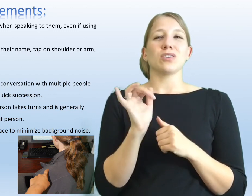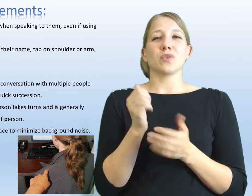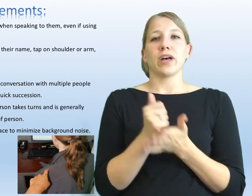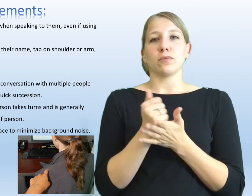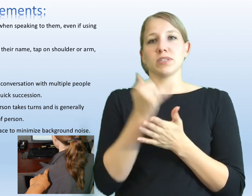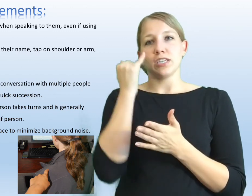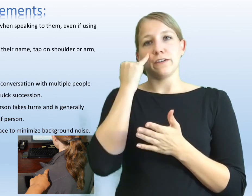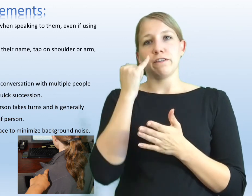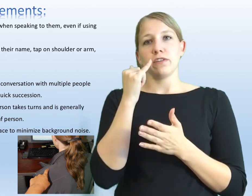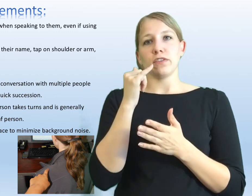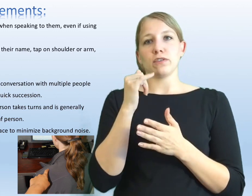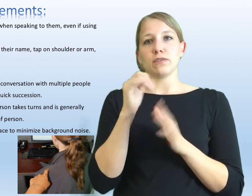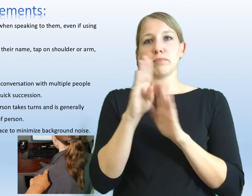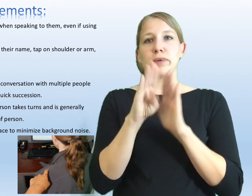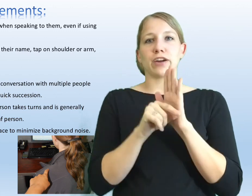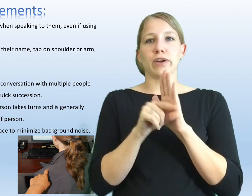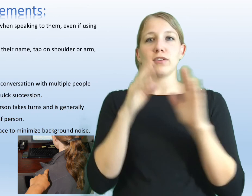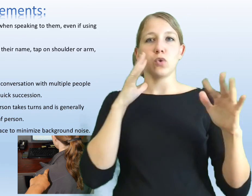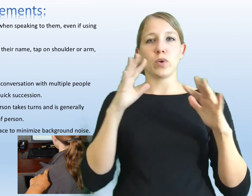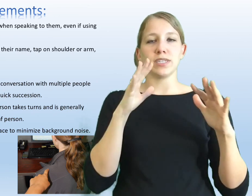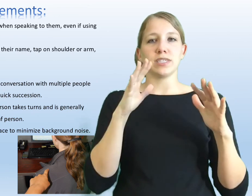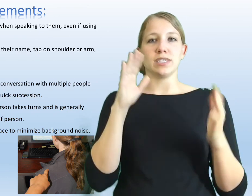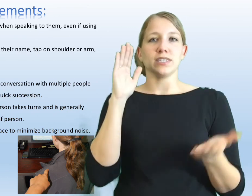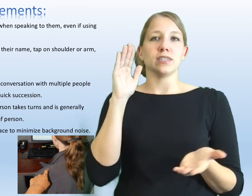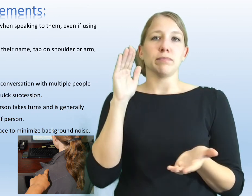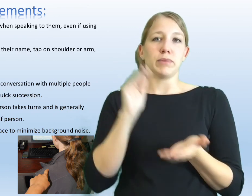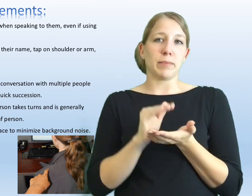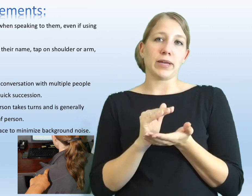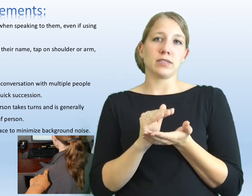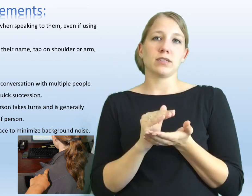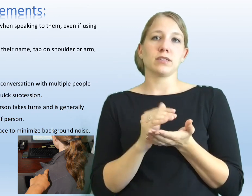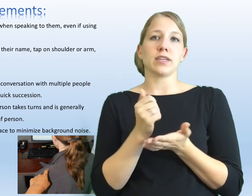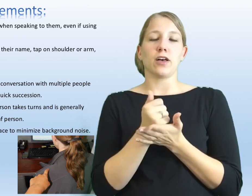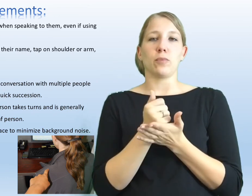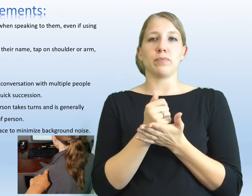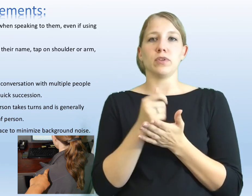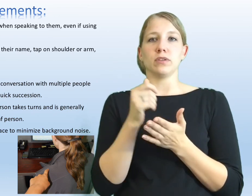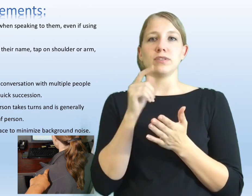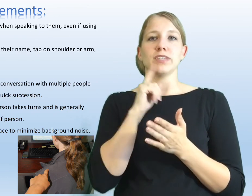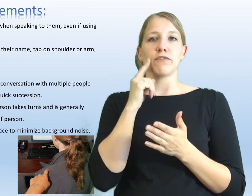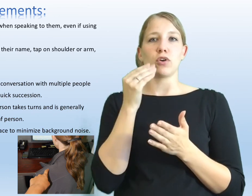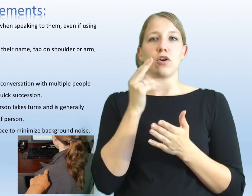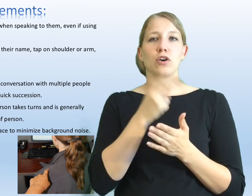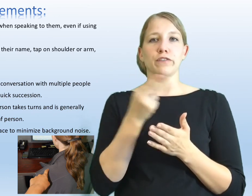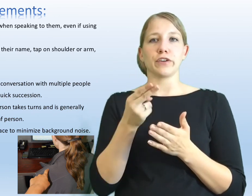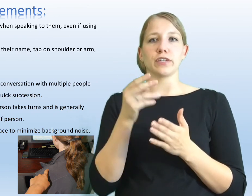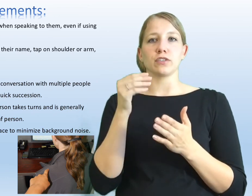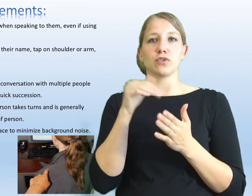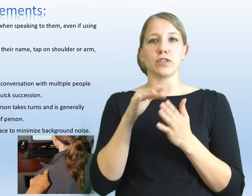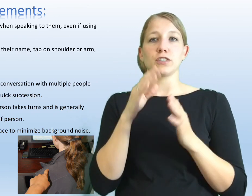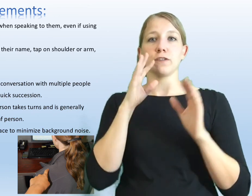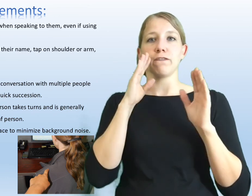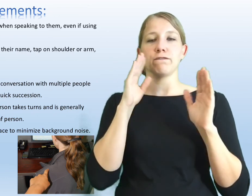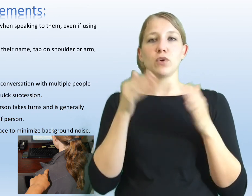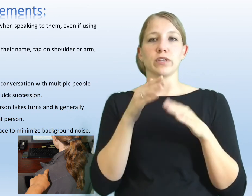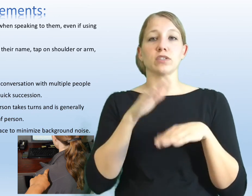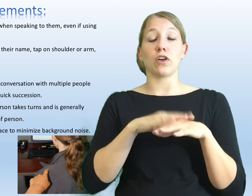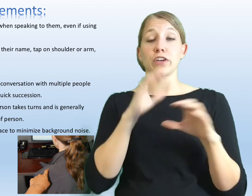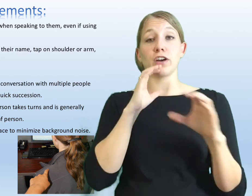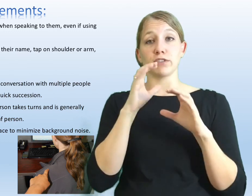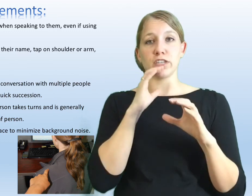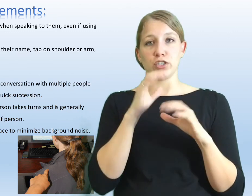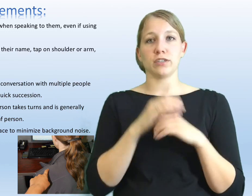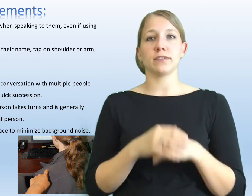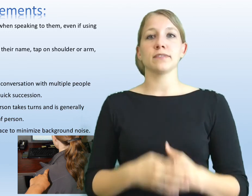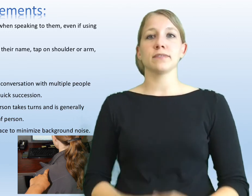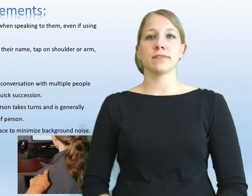And it also helps if their background noise is minimized to help the deaf or hard of hearing student to focus